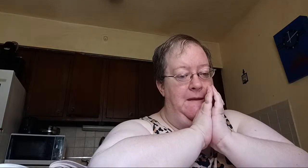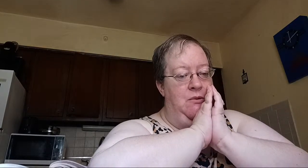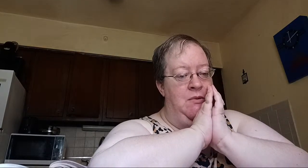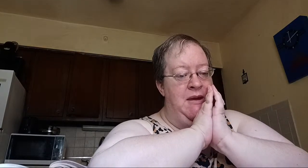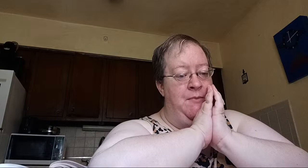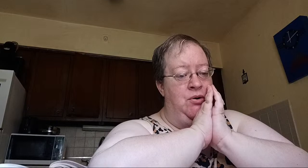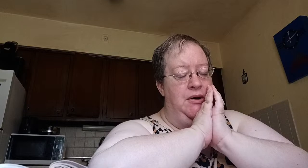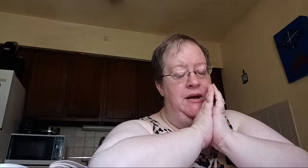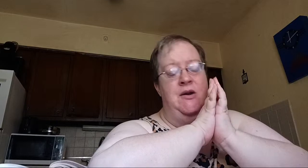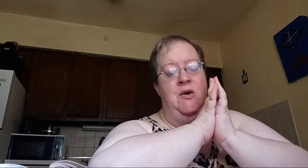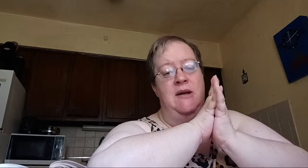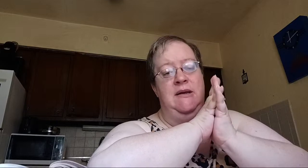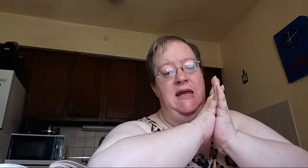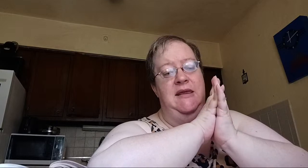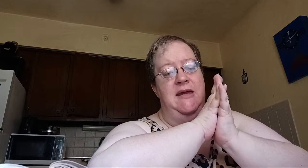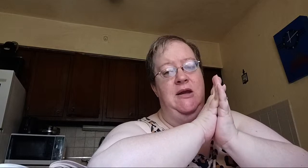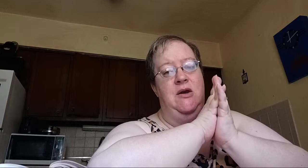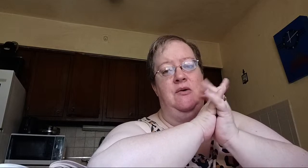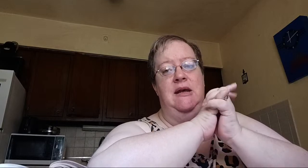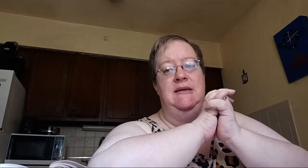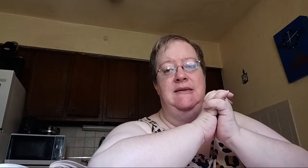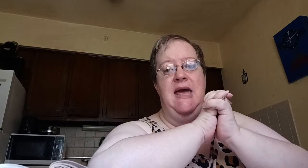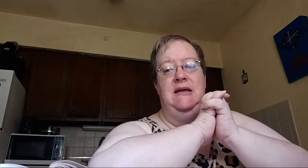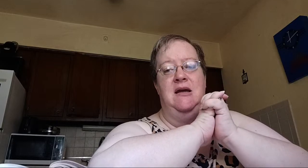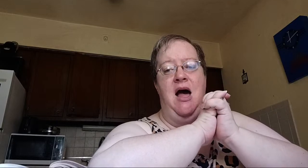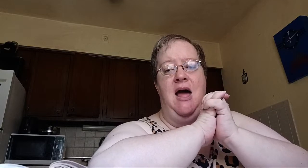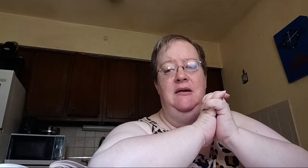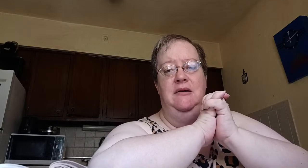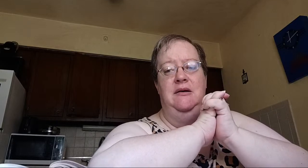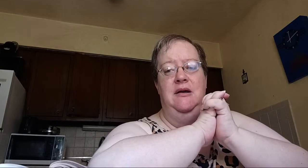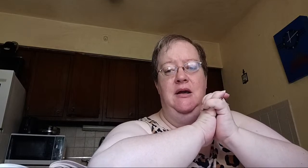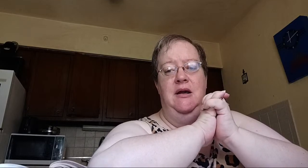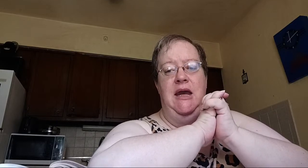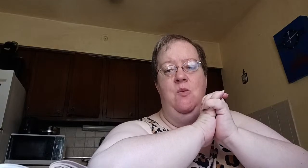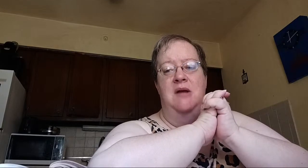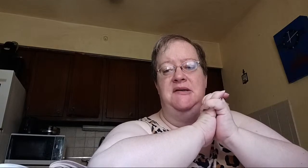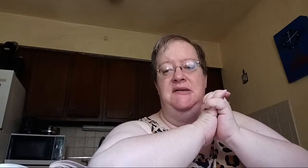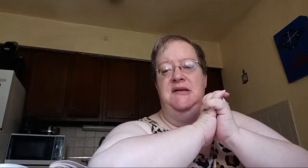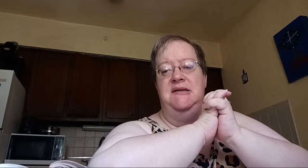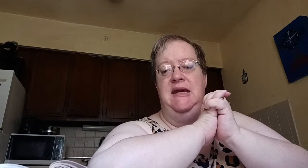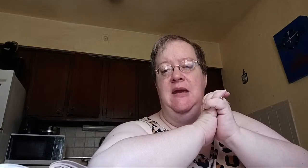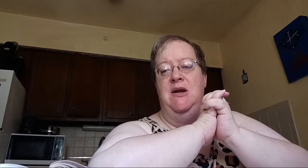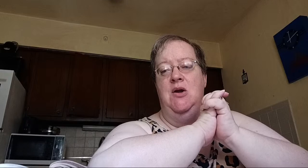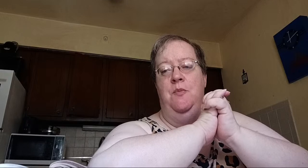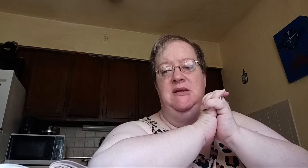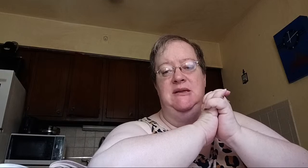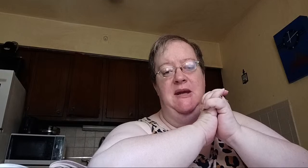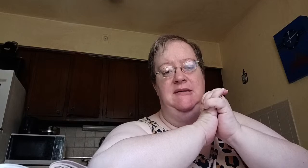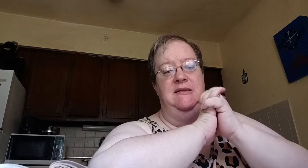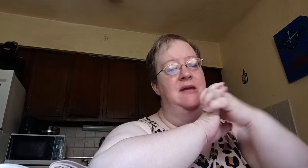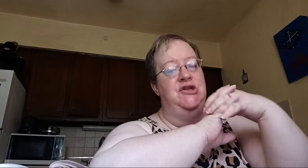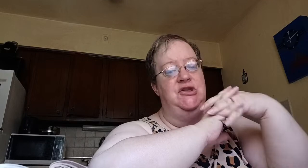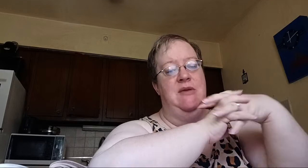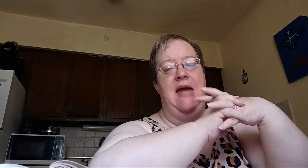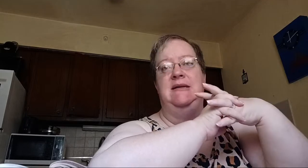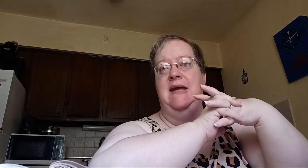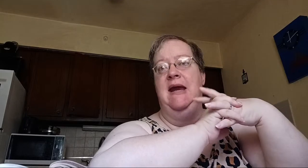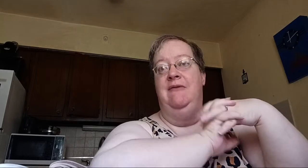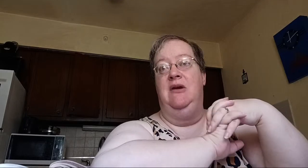Remember, you know, one key thing here is that God, he wants us to seek him in open spaces. Let's do that today and every day.